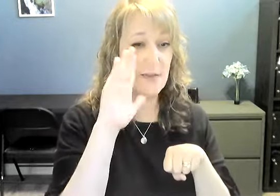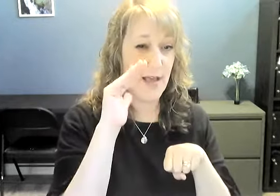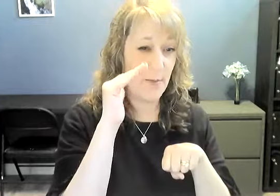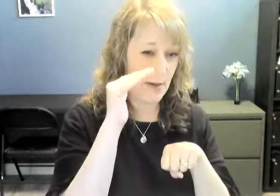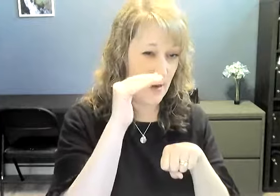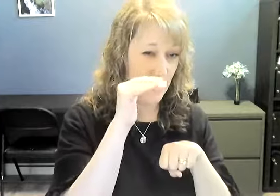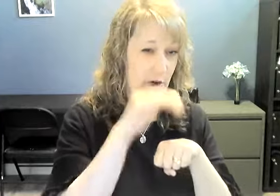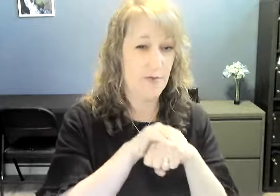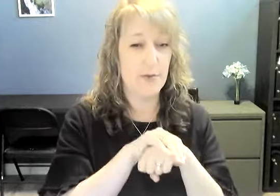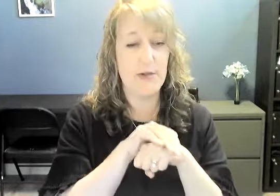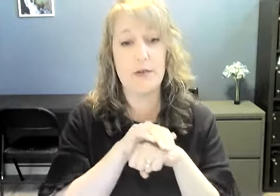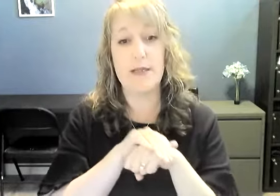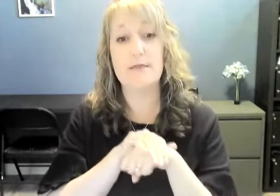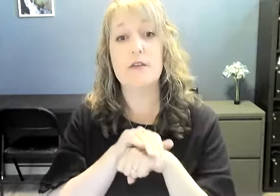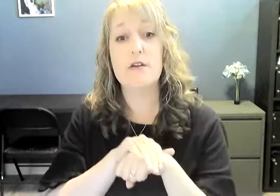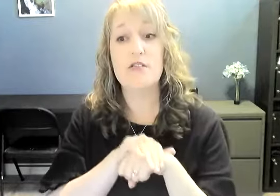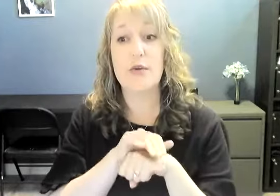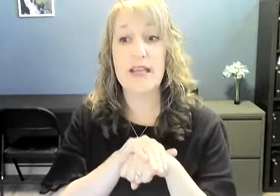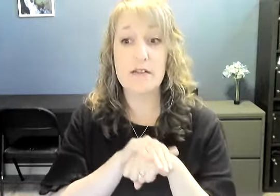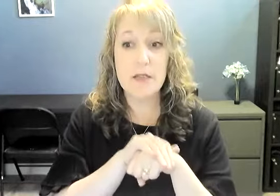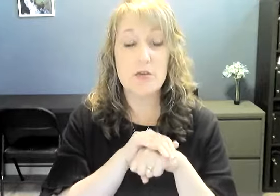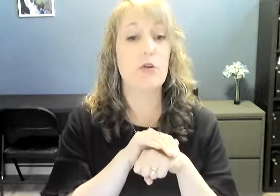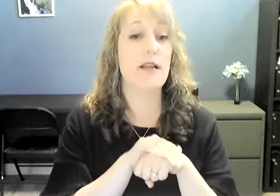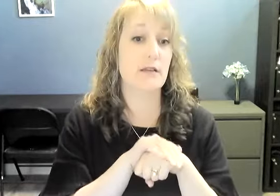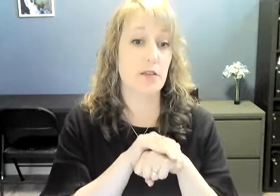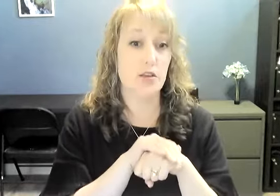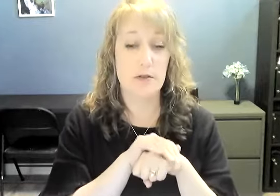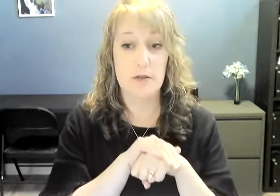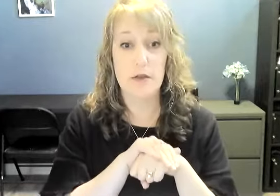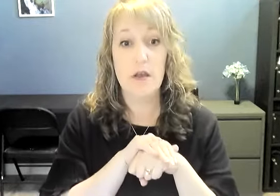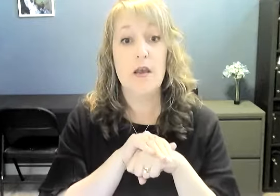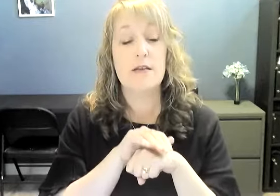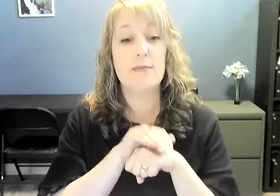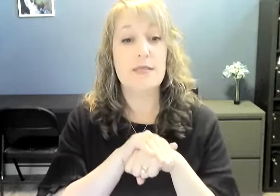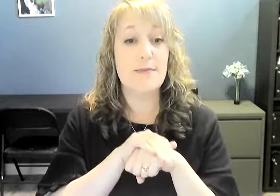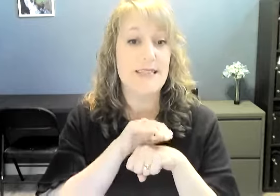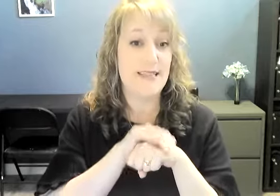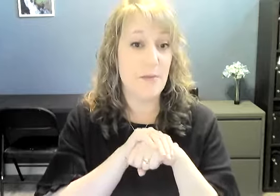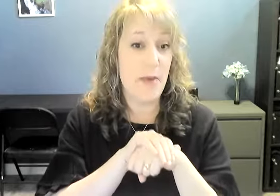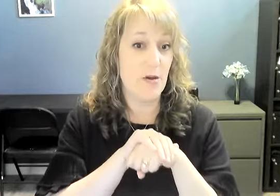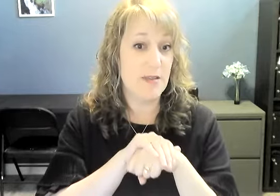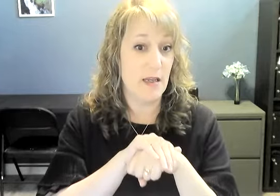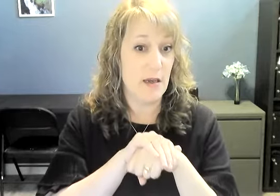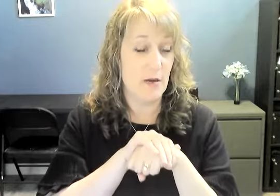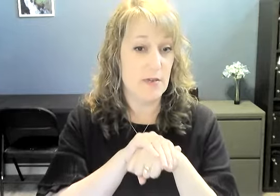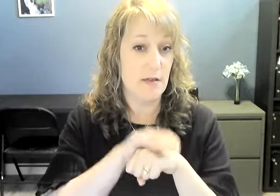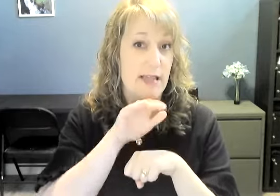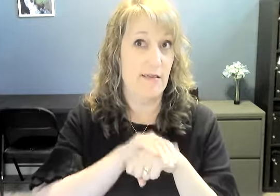flat, but it kind of curves around a little bit. So England or English. Sometimes it doesn't bounce and it kind of goes like